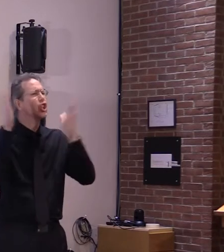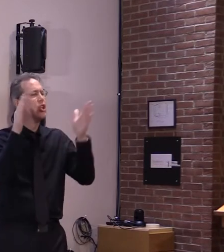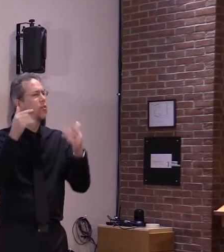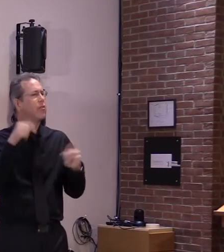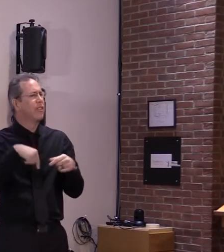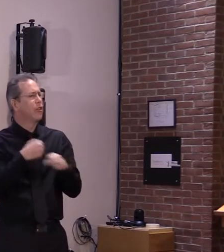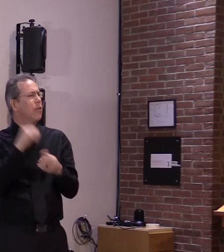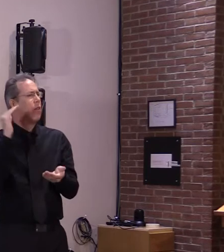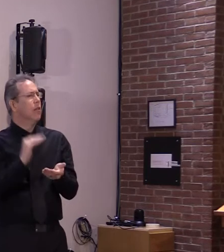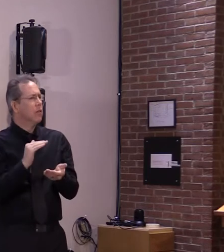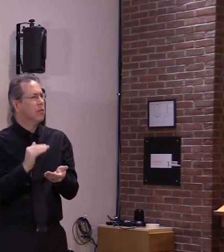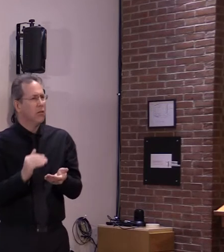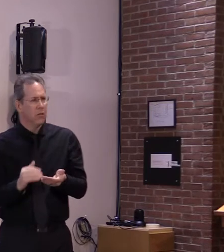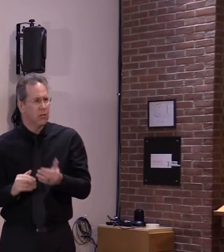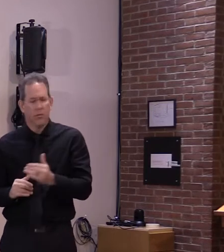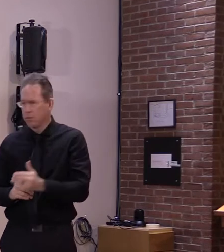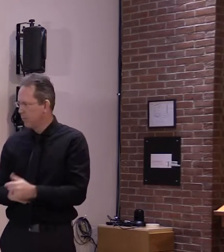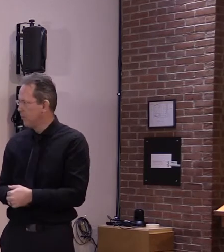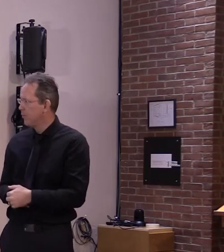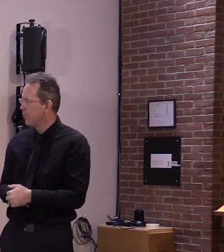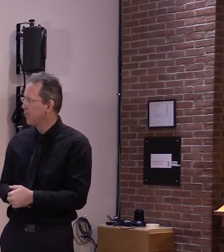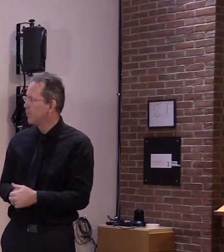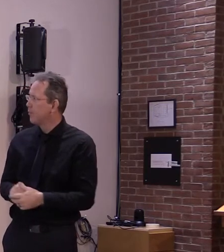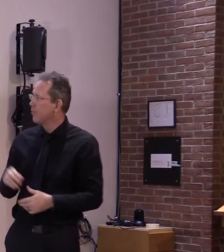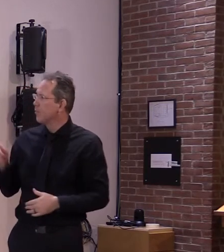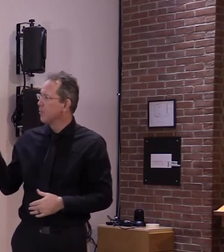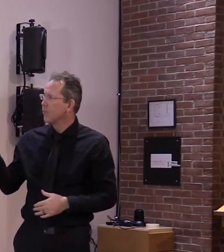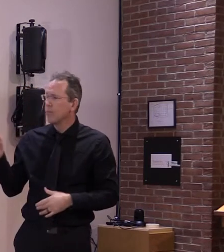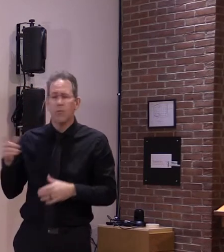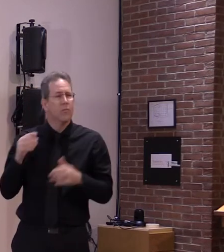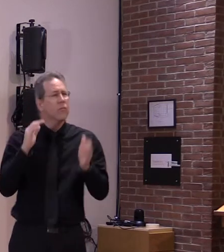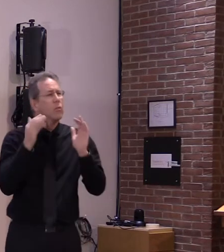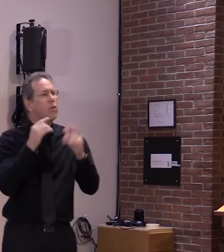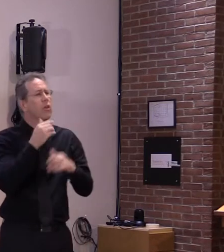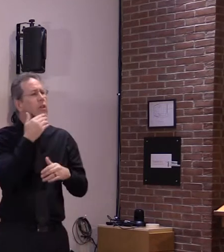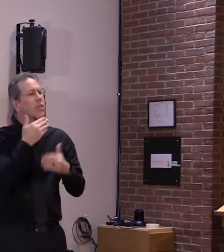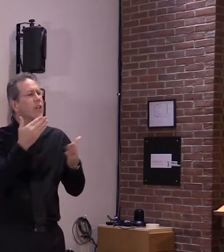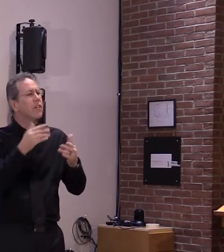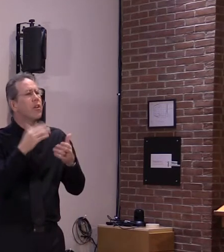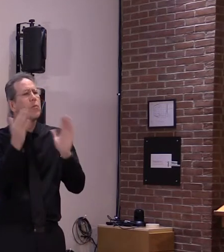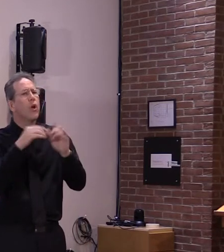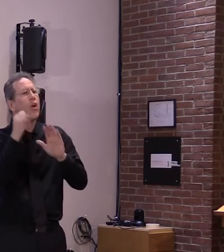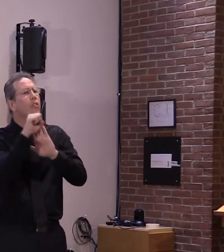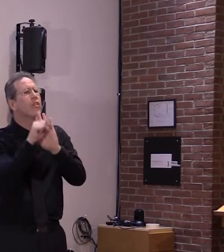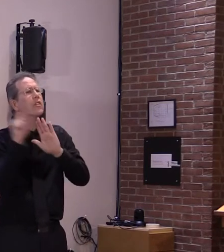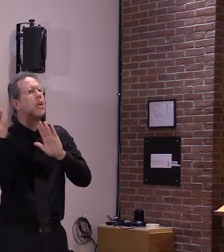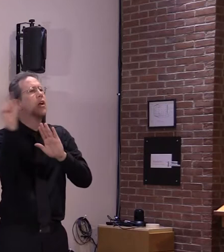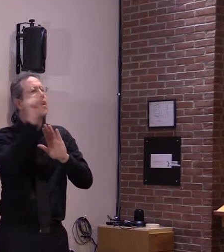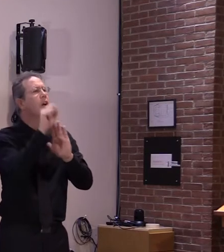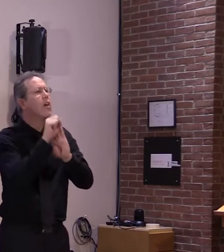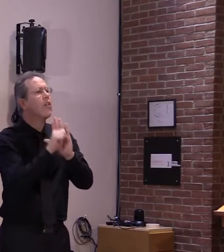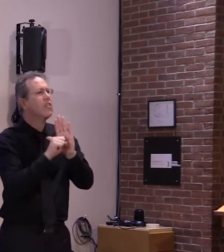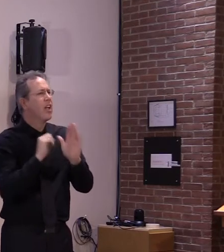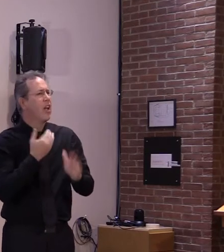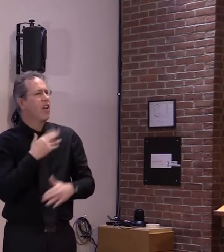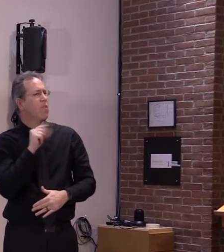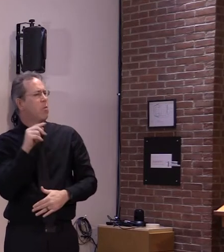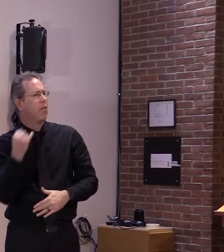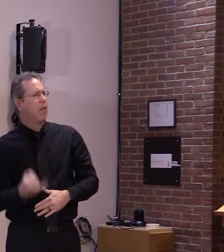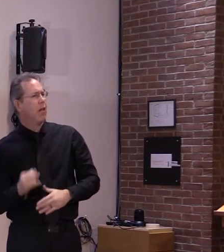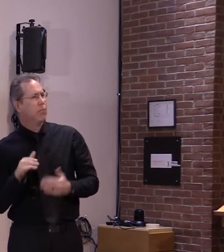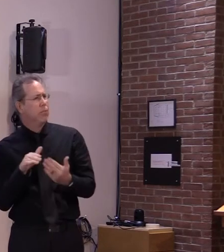least mobile state in the country regarding thanksgiving travel and we are seeing those sacrifices reflected